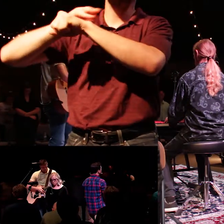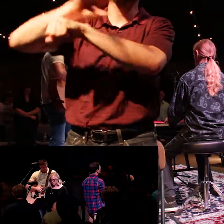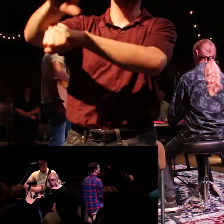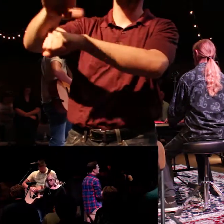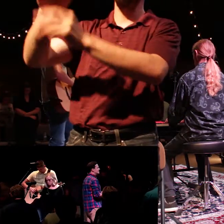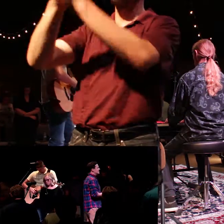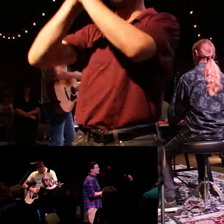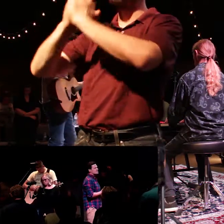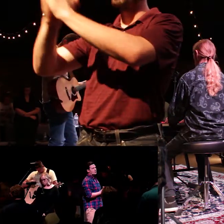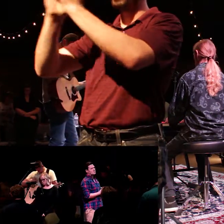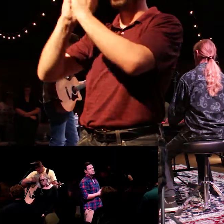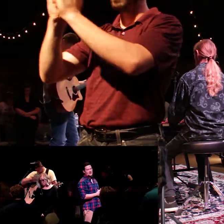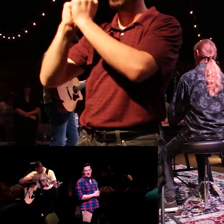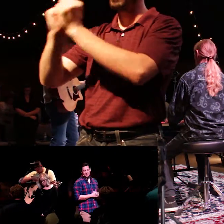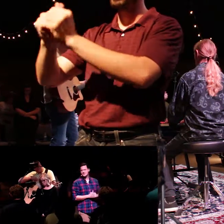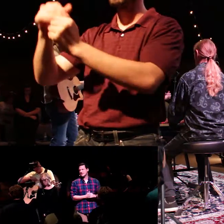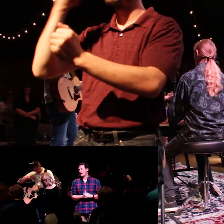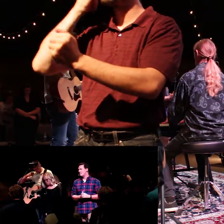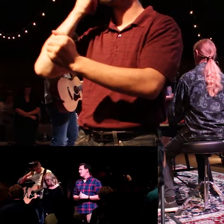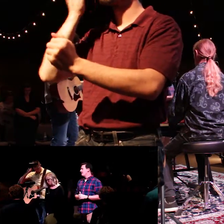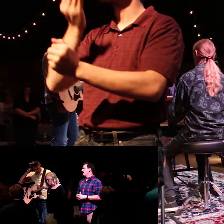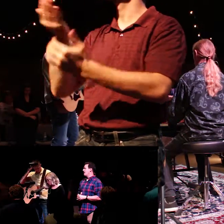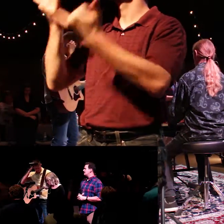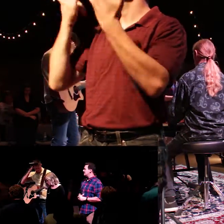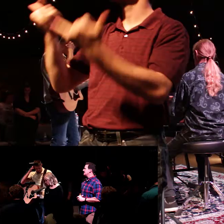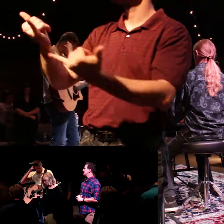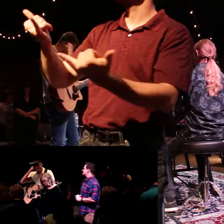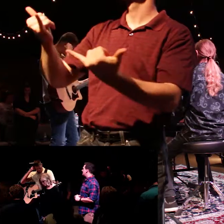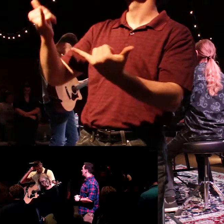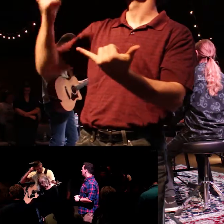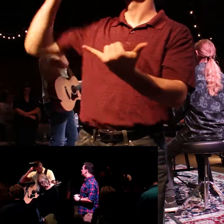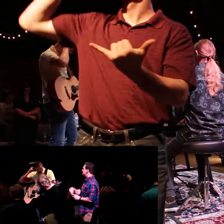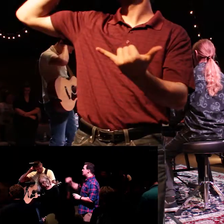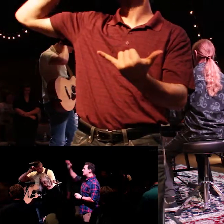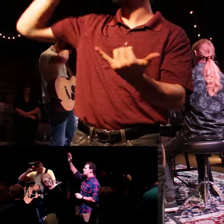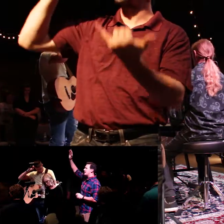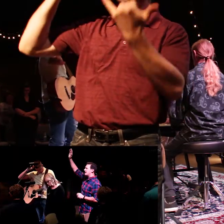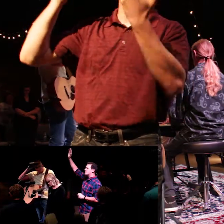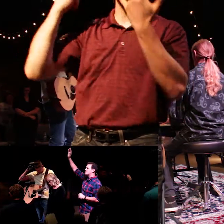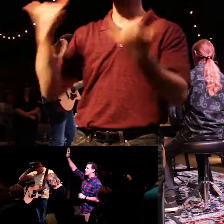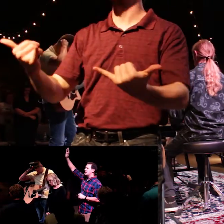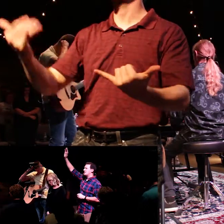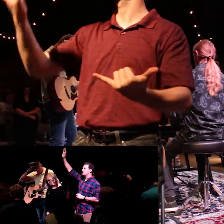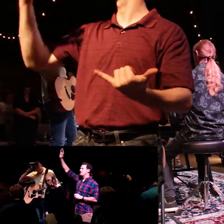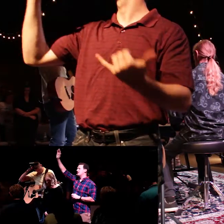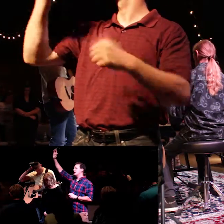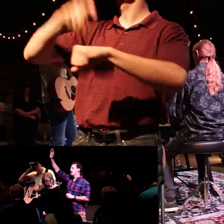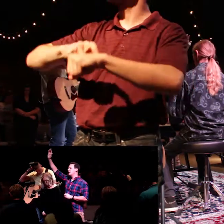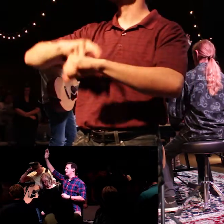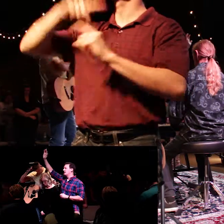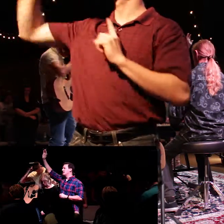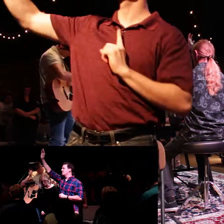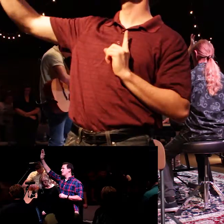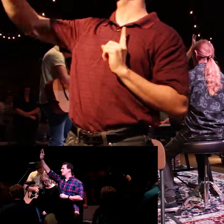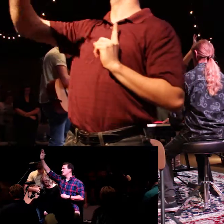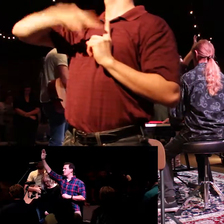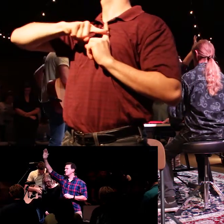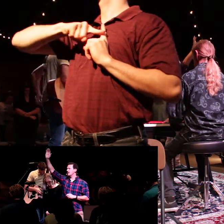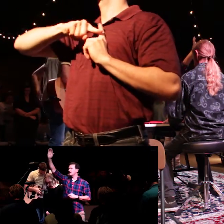If that's you this morning, if you say, I know it's time, I need to take that step, would you just raise your hand? you say, yeah, that's me today. That's going be awesome. Praise God. Keep your